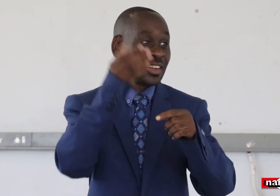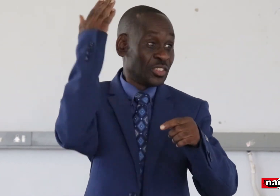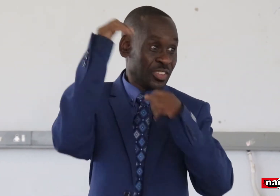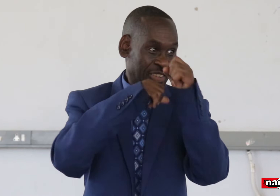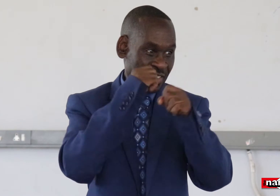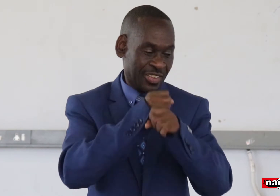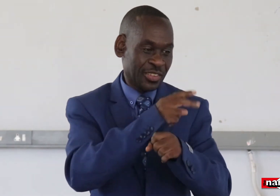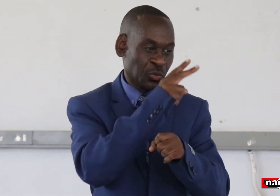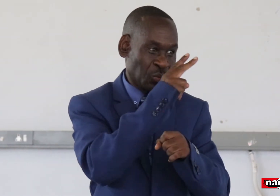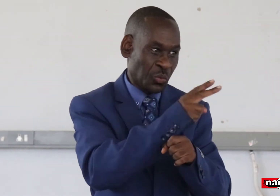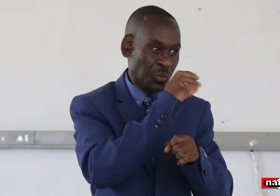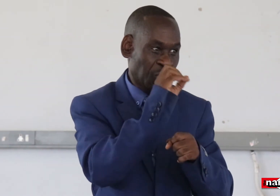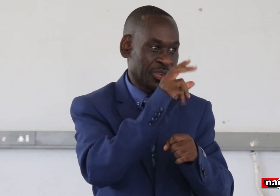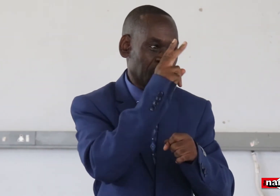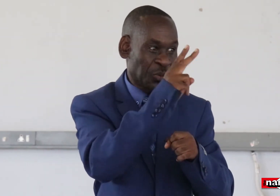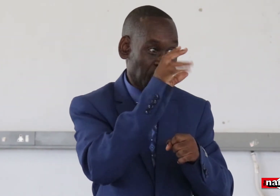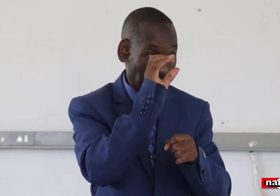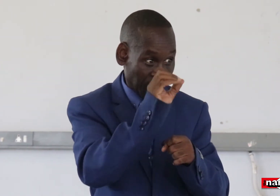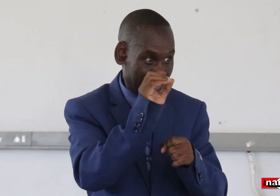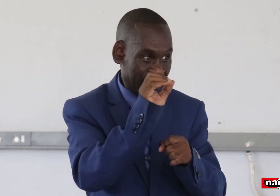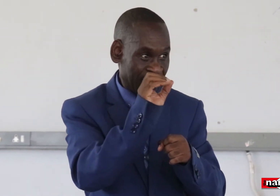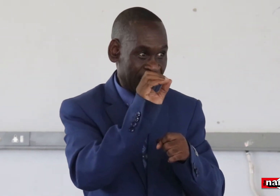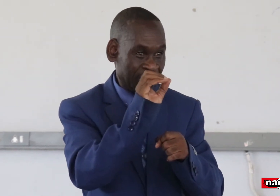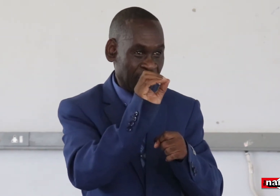But still. 2020.